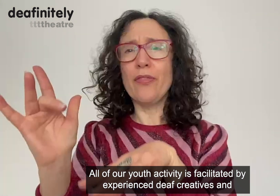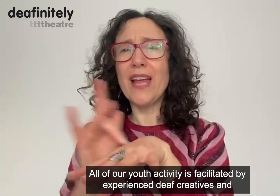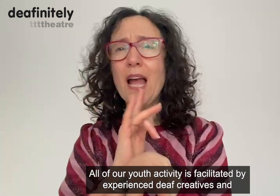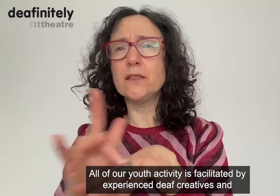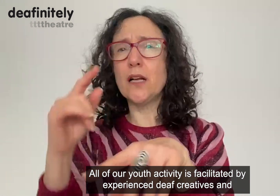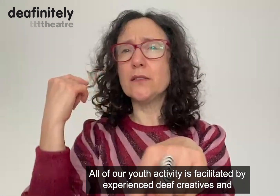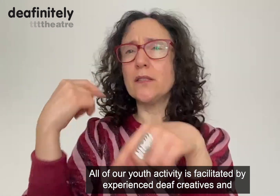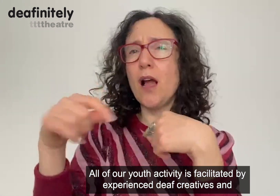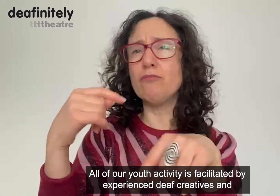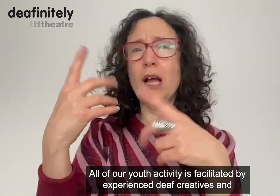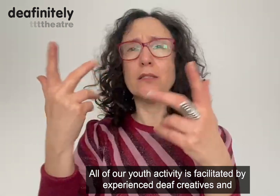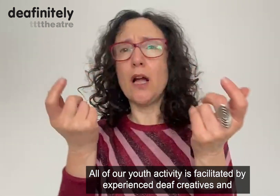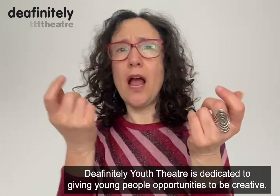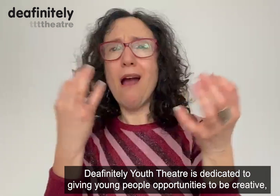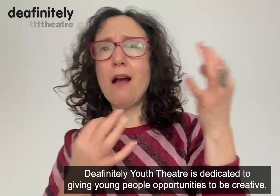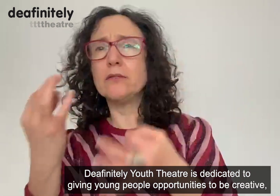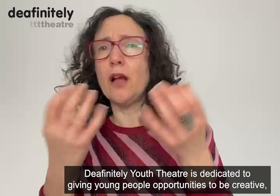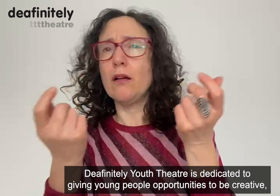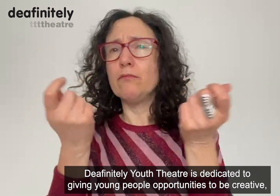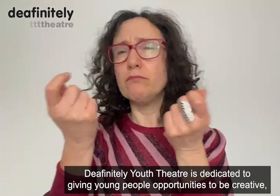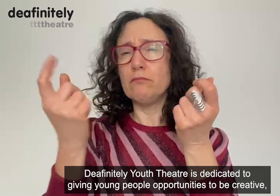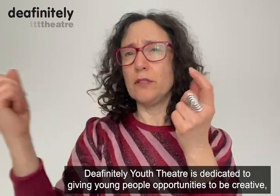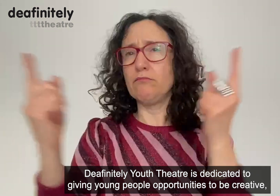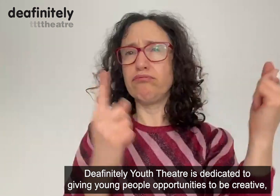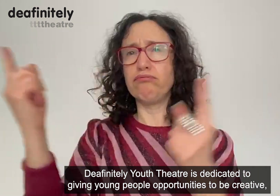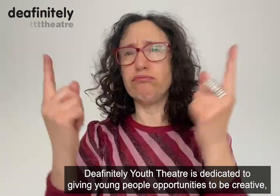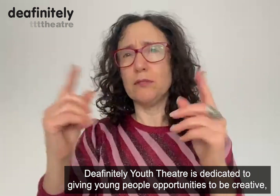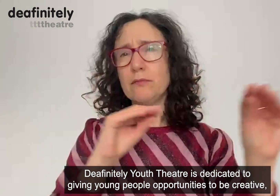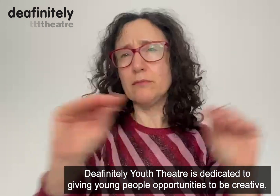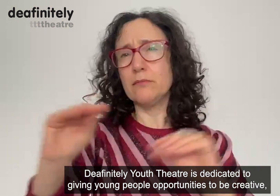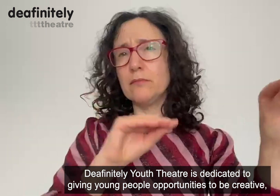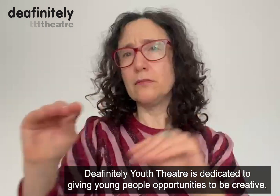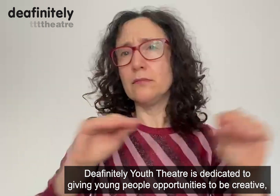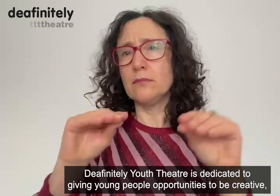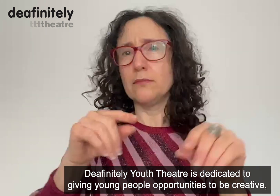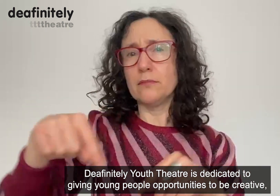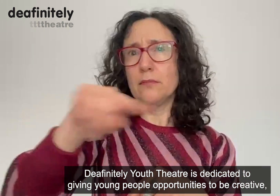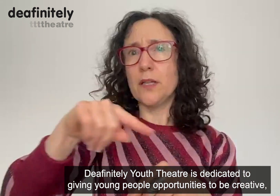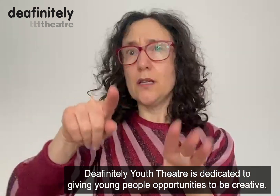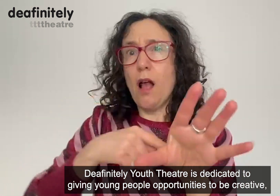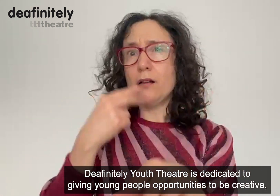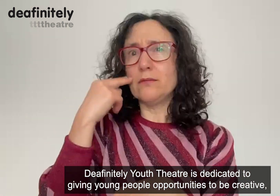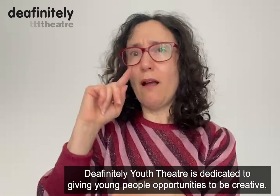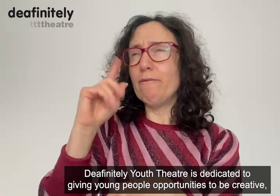Definitely Youth Theatre is dedicated to giving young people opportunities to be creative,